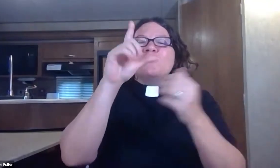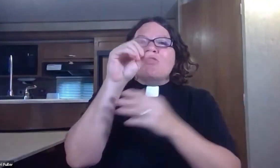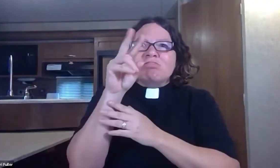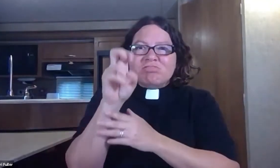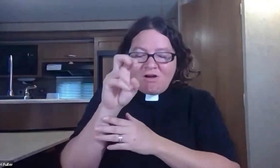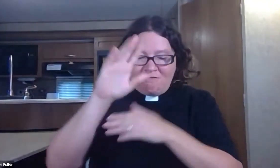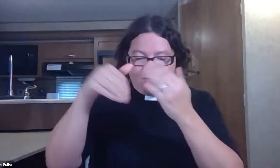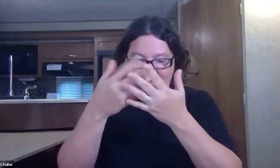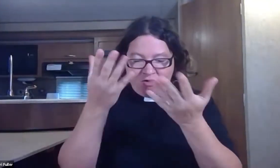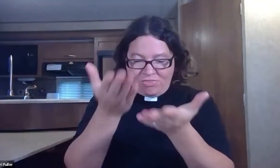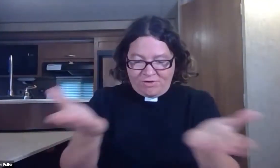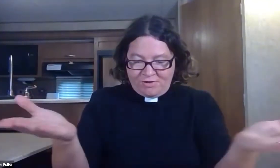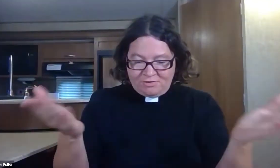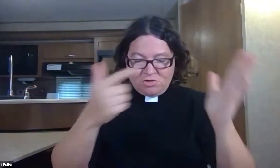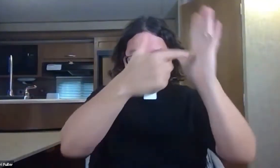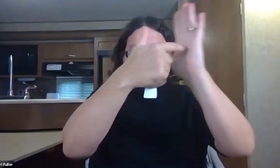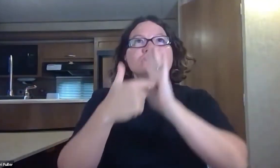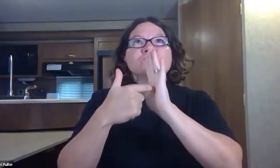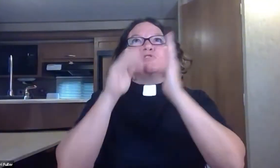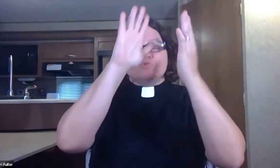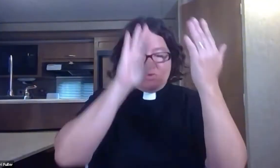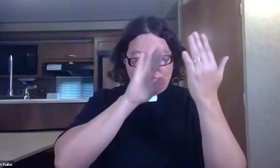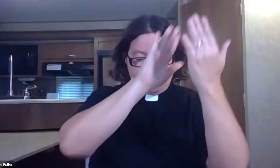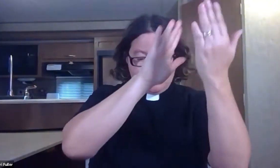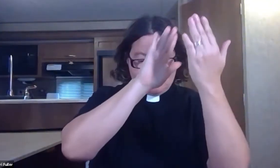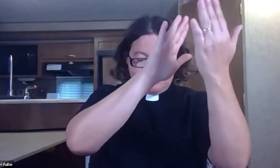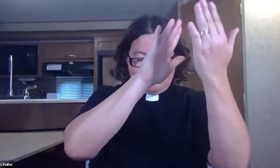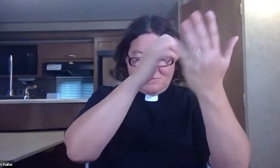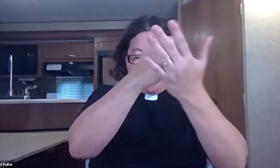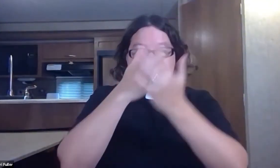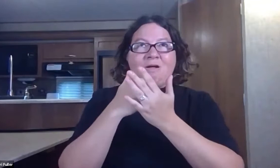you show Jonah that no one and nothing can hide from your presence.